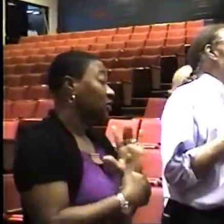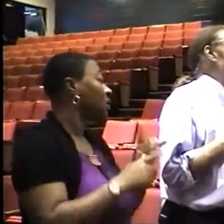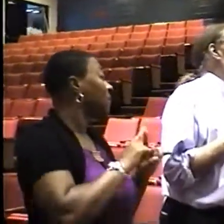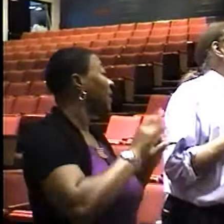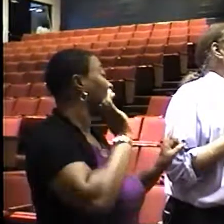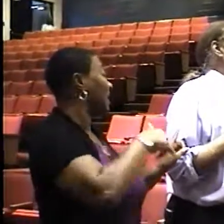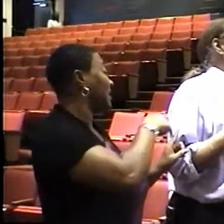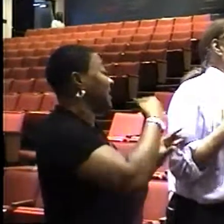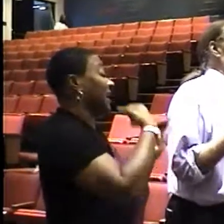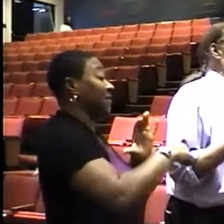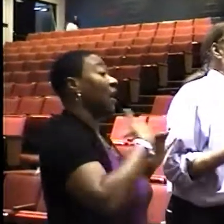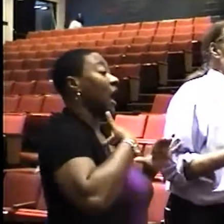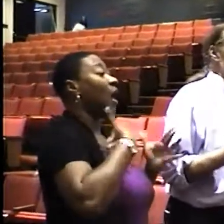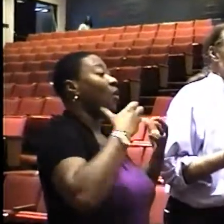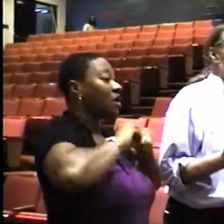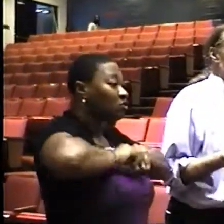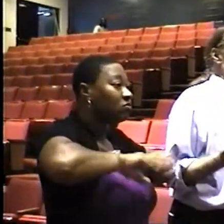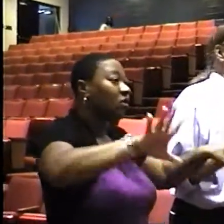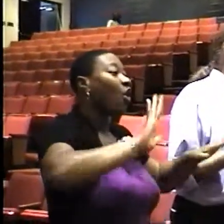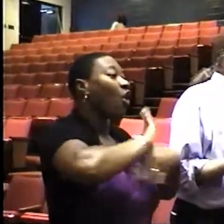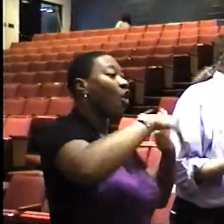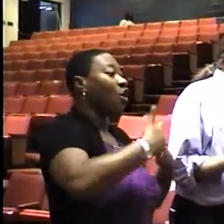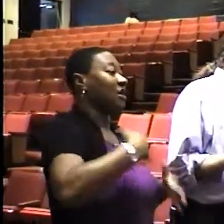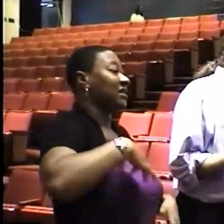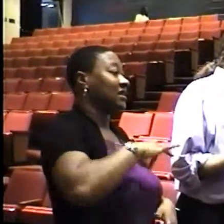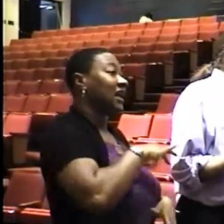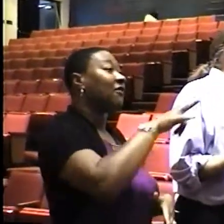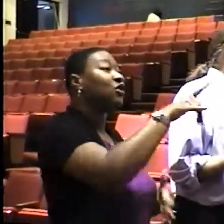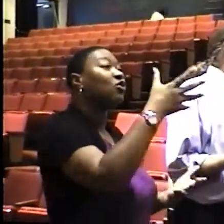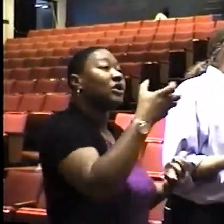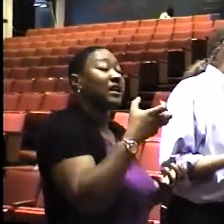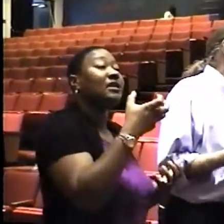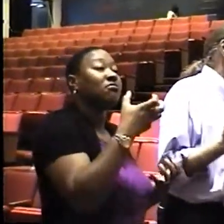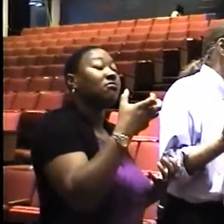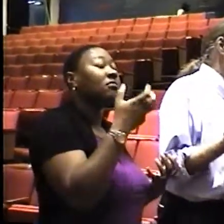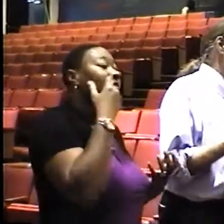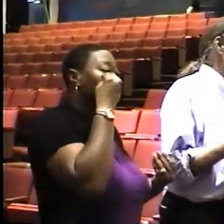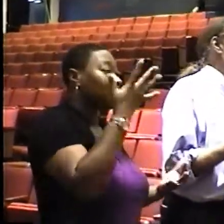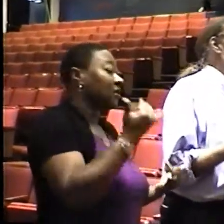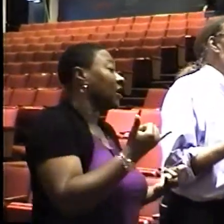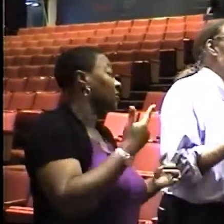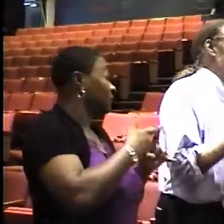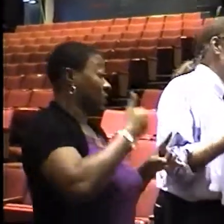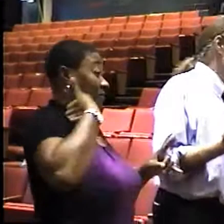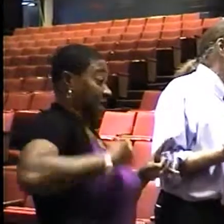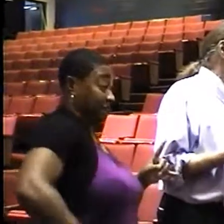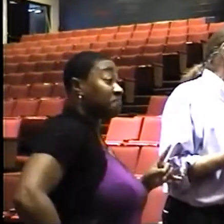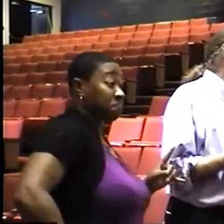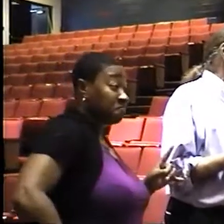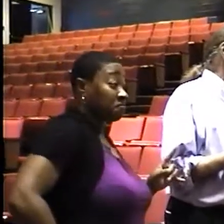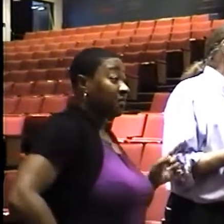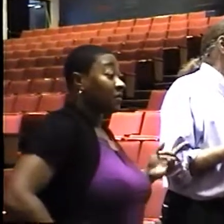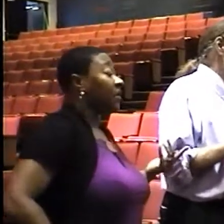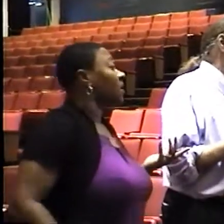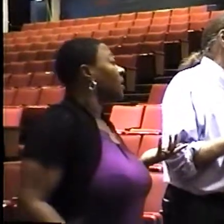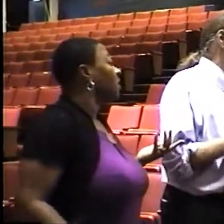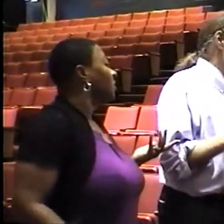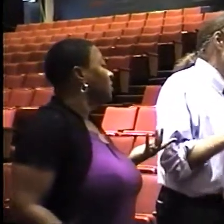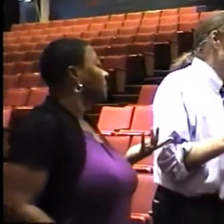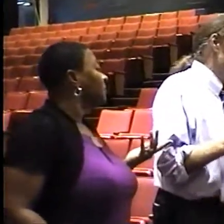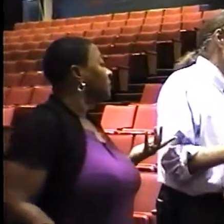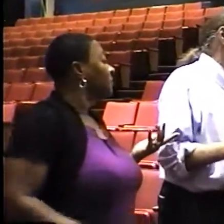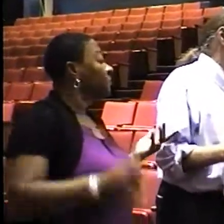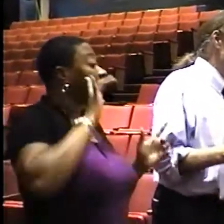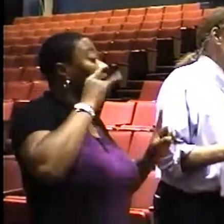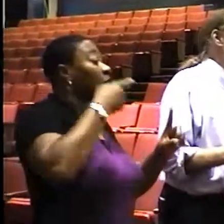communication that is going out to staff. So you're getting this preview. Uh, it's from me, uh, as superintendent of academics and the subject